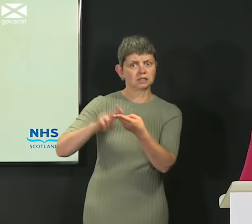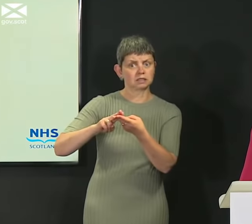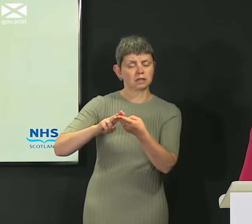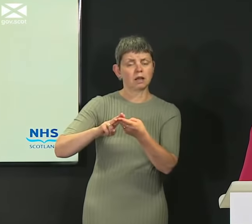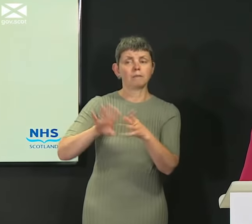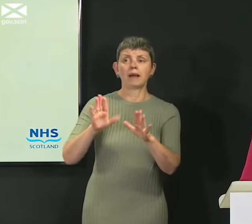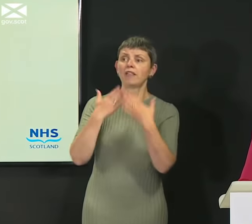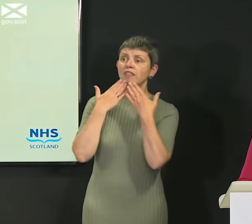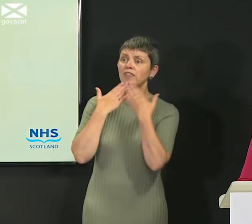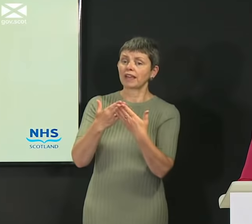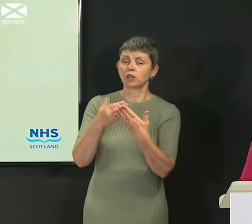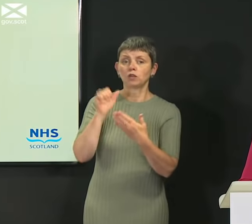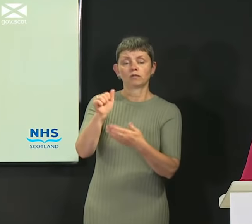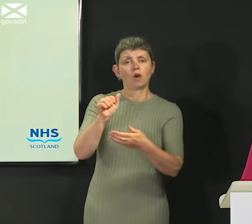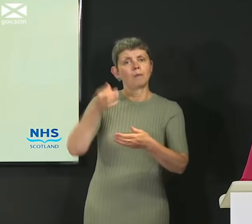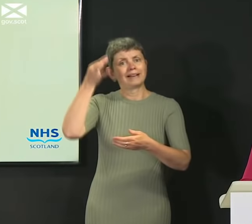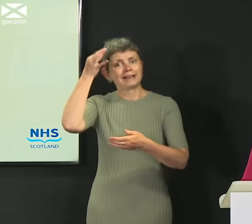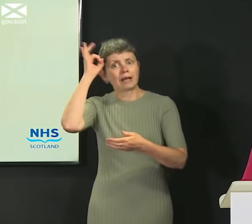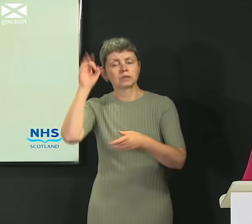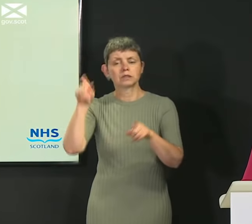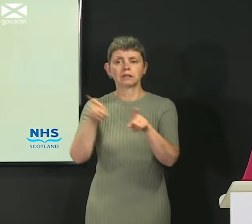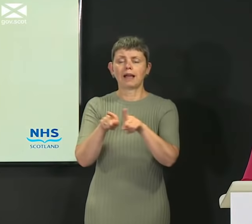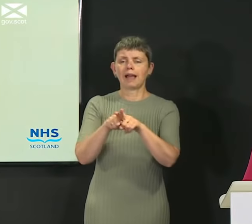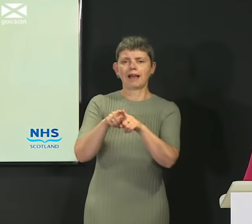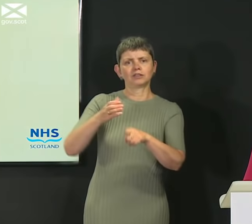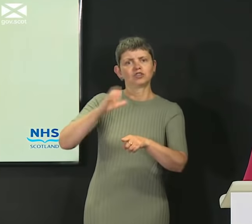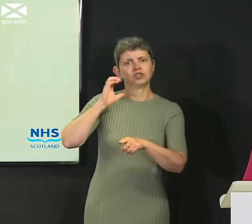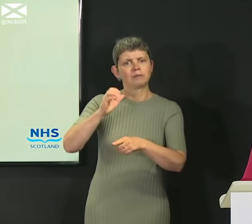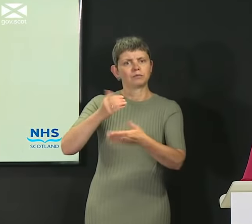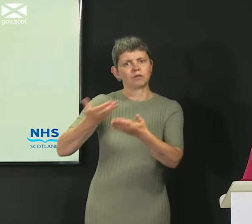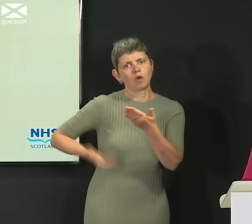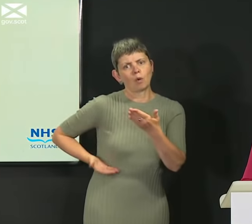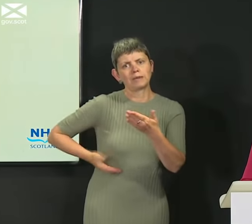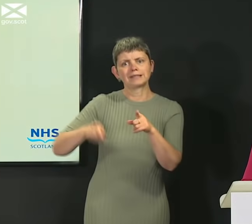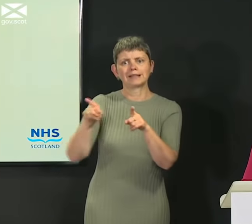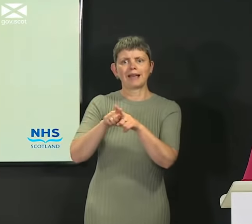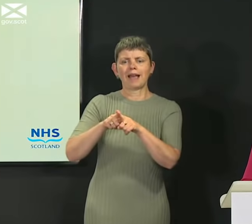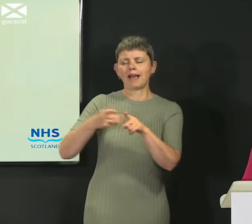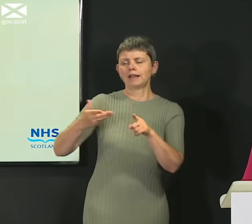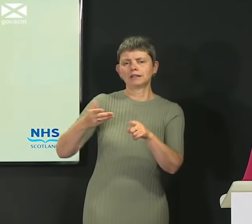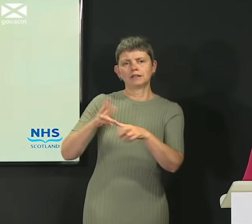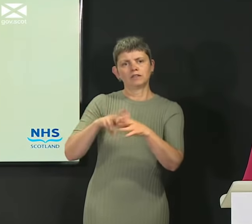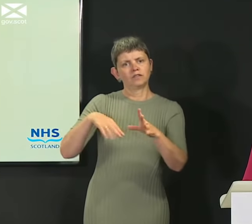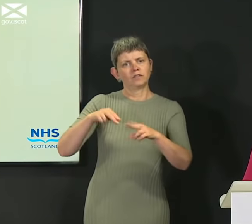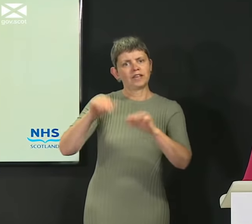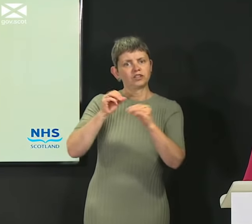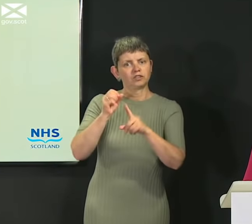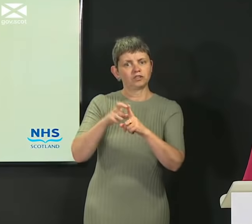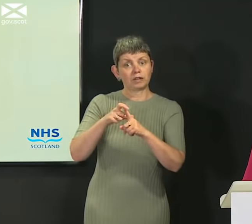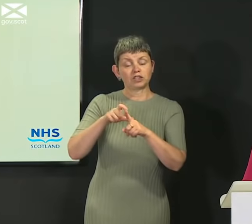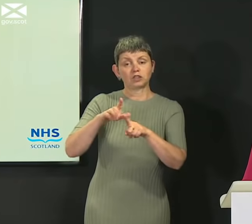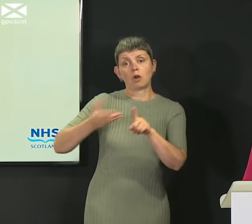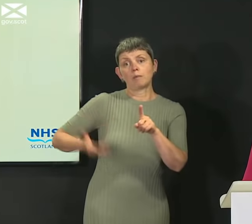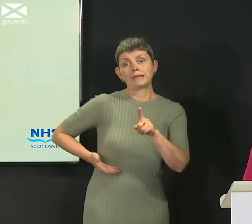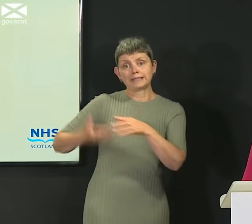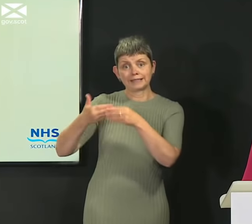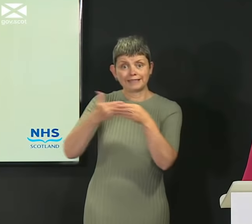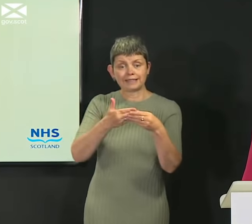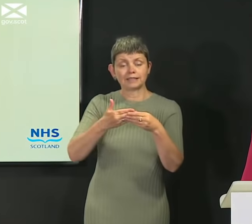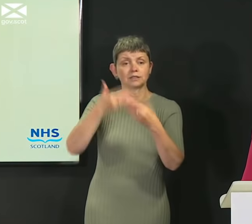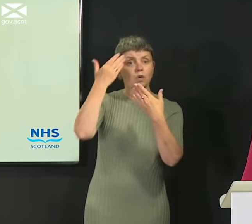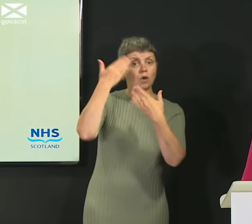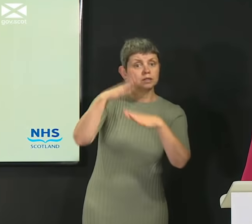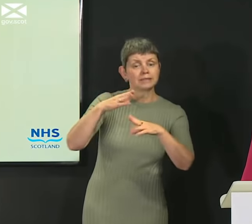and local business leaders, including the Chamber of Commerce, the Federation of Small Businesses, the hospitality and hotel sector,